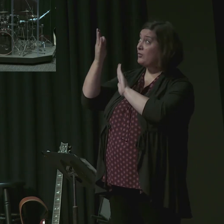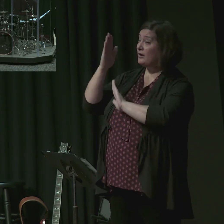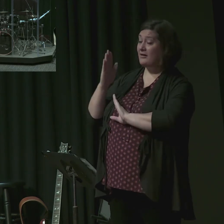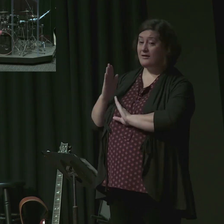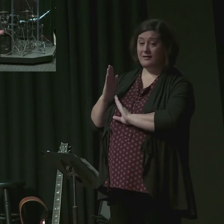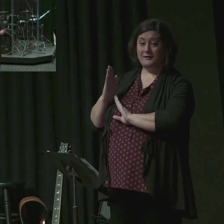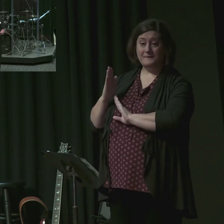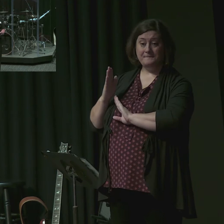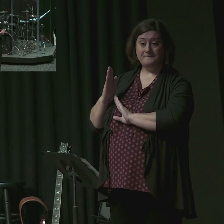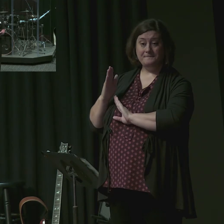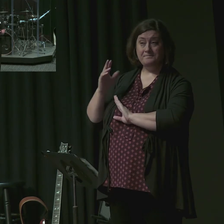his presence.